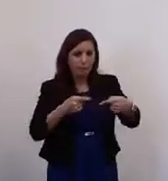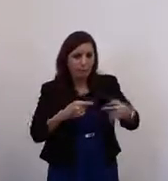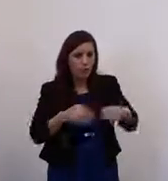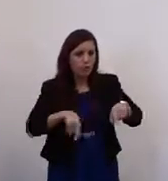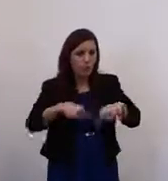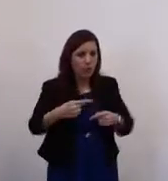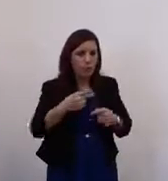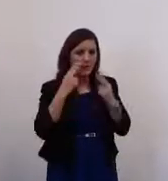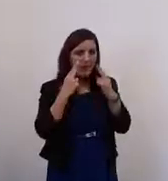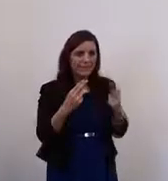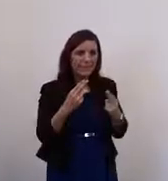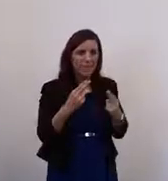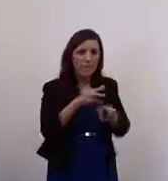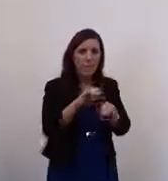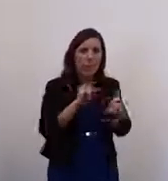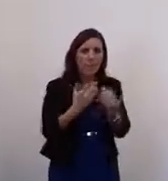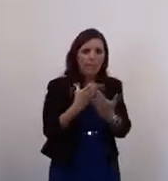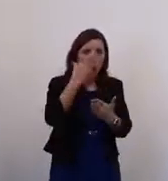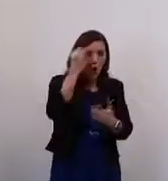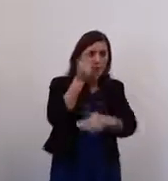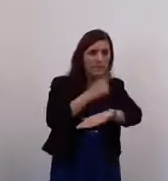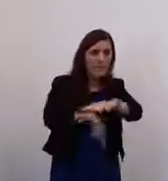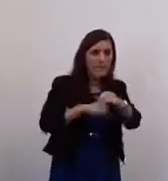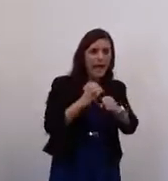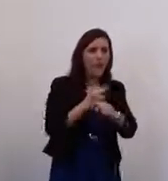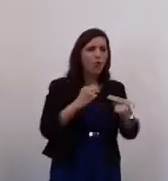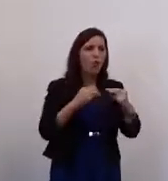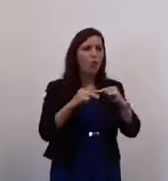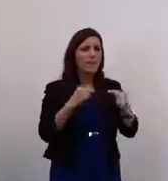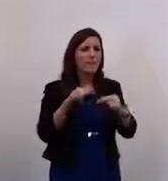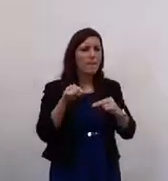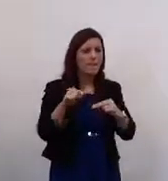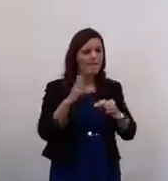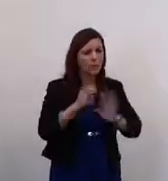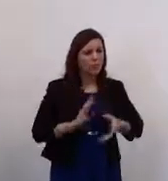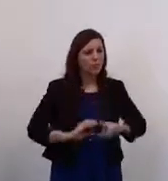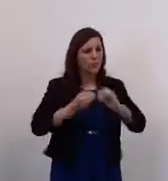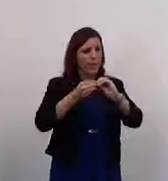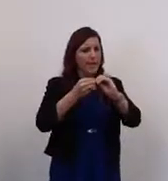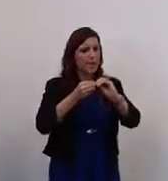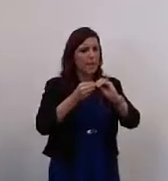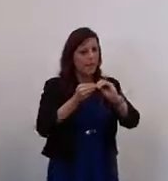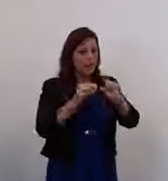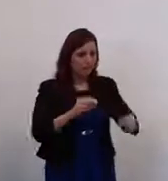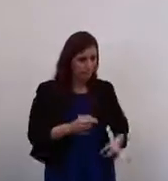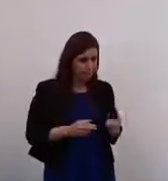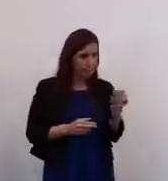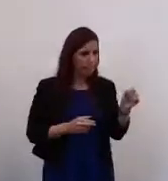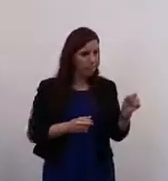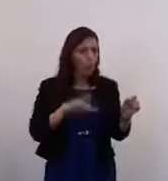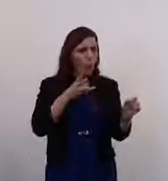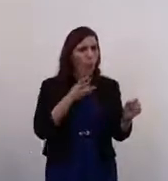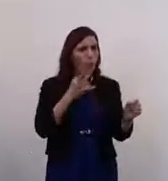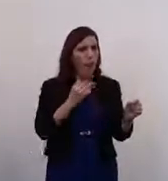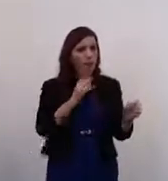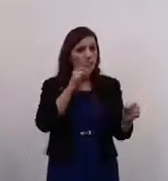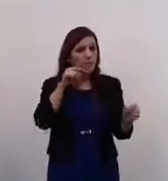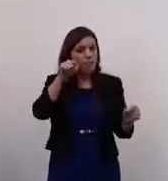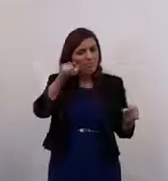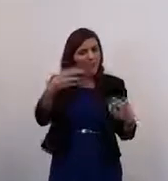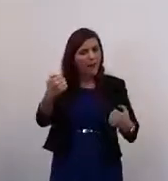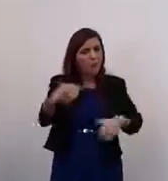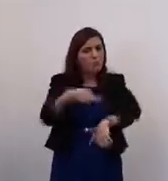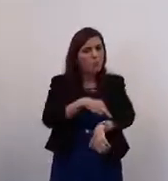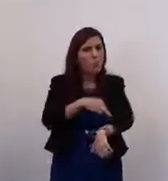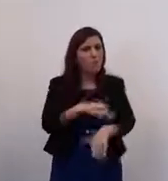group for people with learning difficulties and autism. And the reason why it works is because it was a problem that they identified